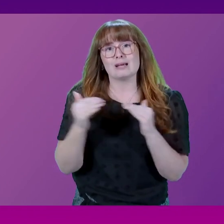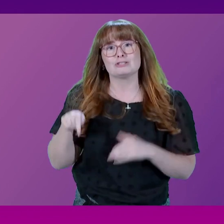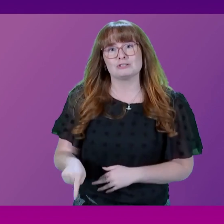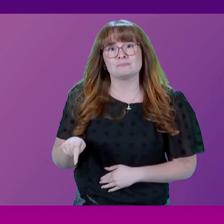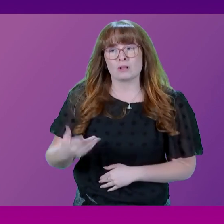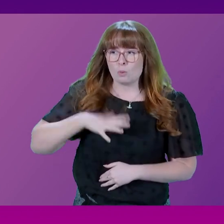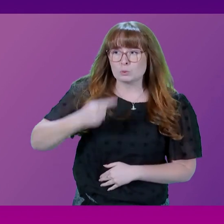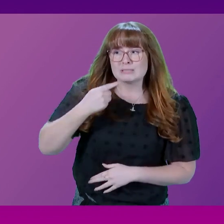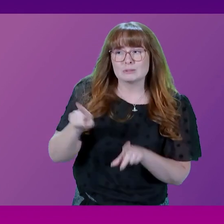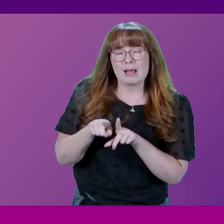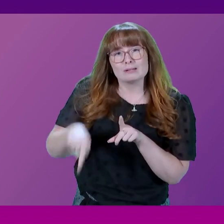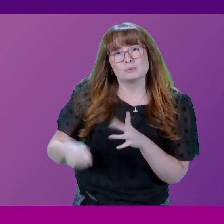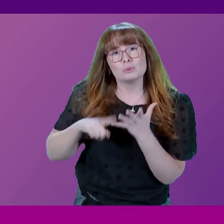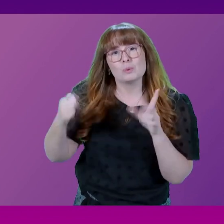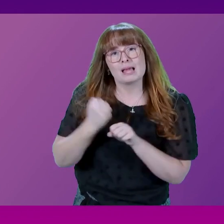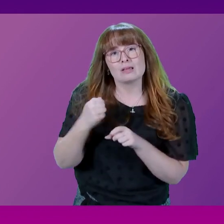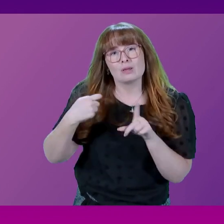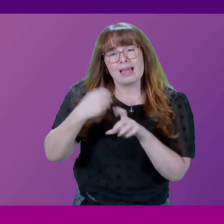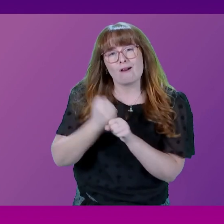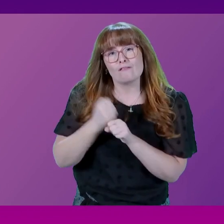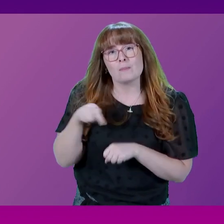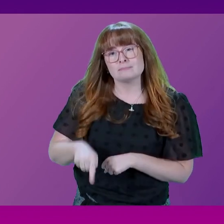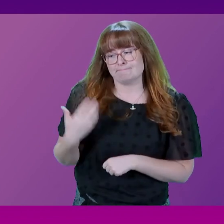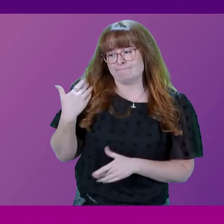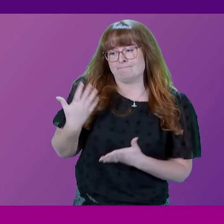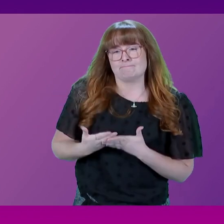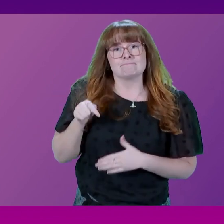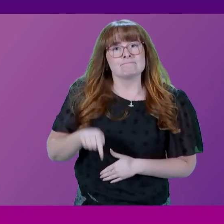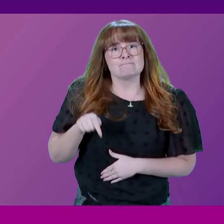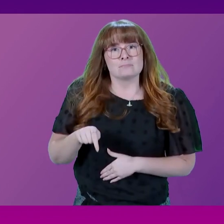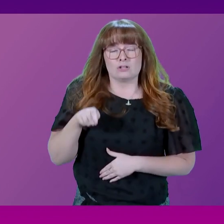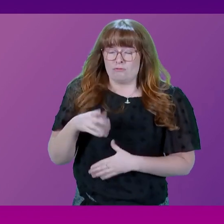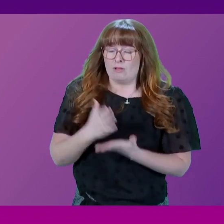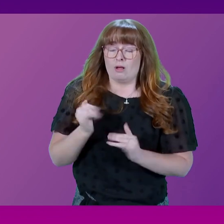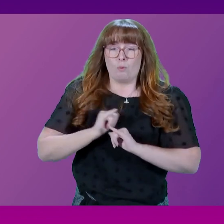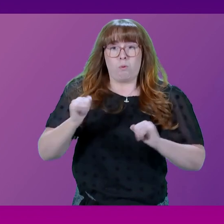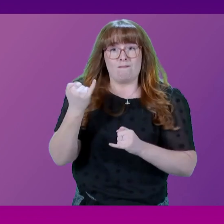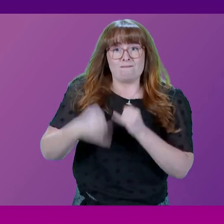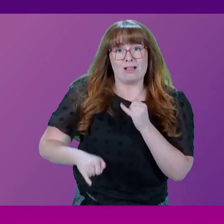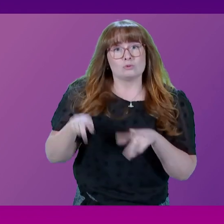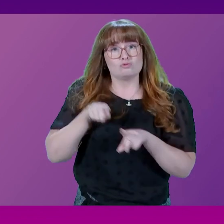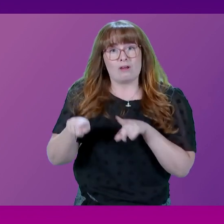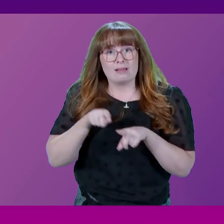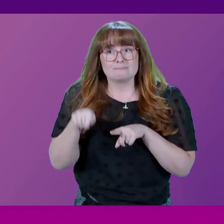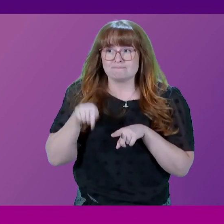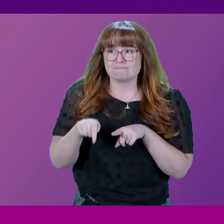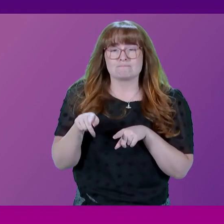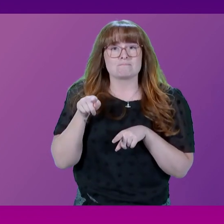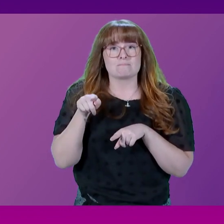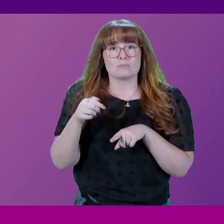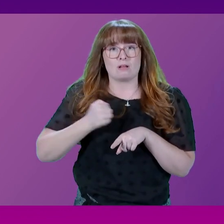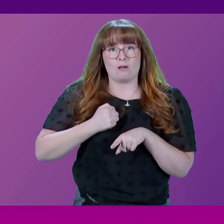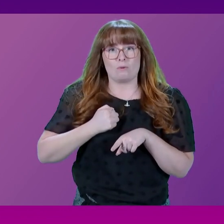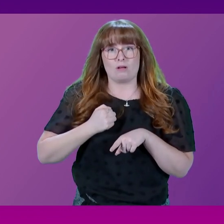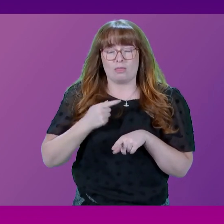to the UK Government is that the latest round is an abject failure to capitalise on the huge, the